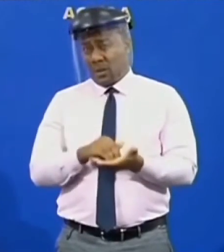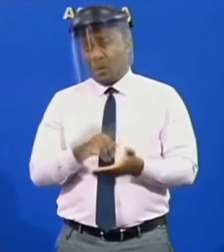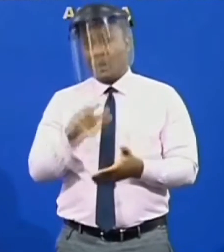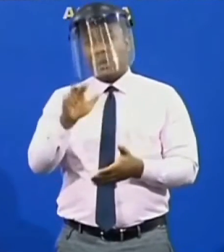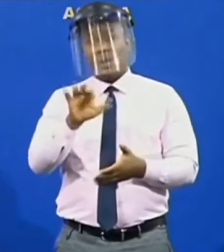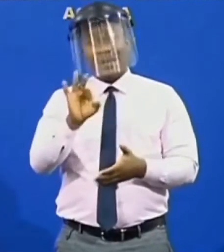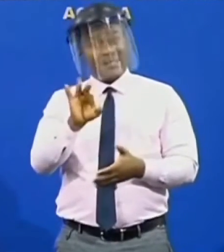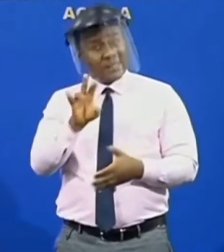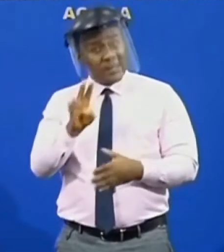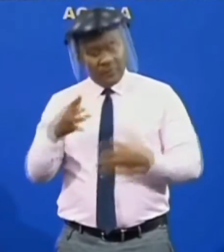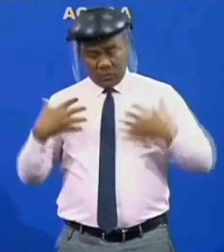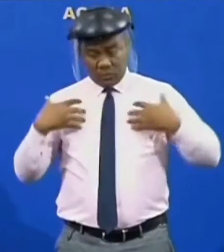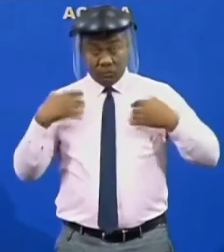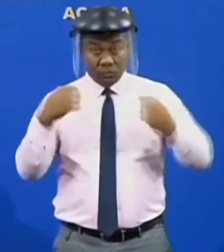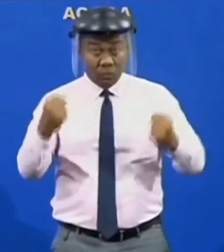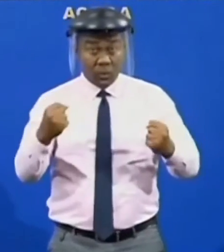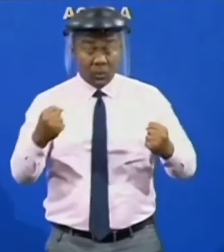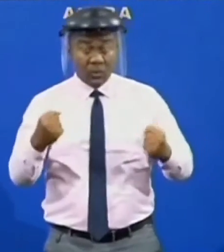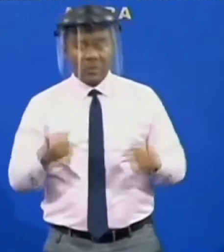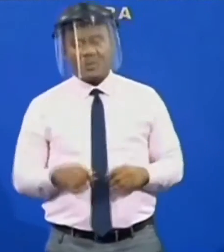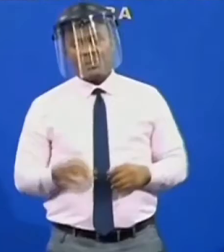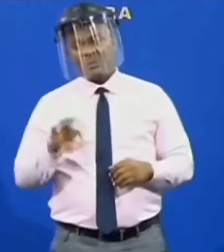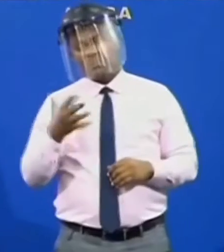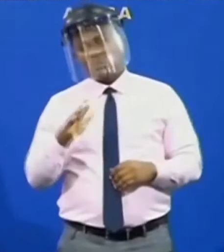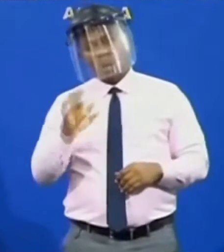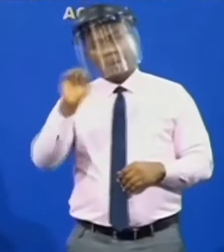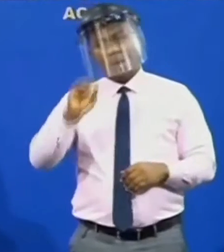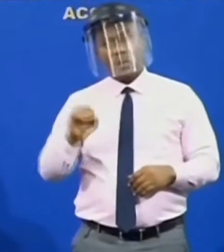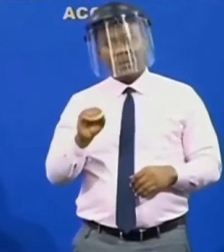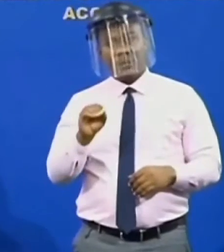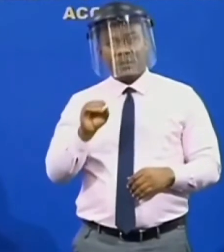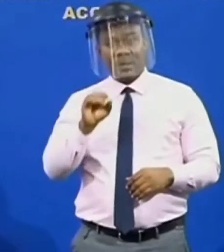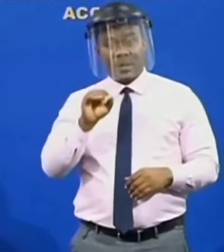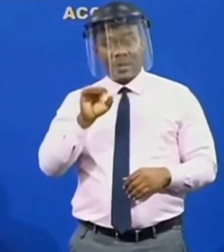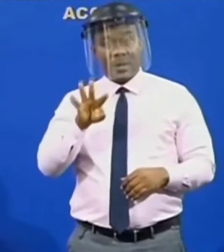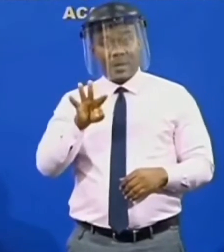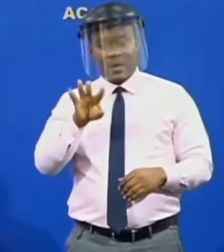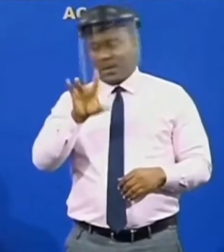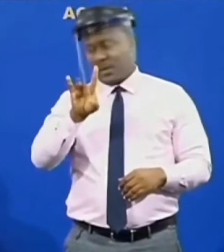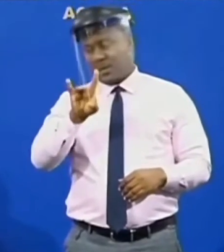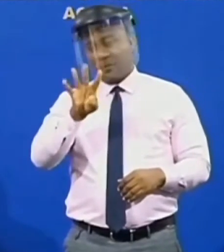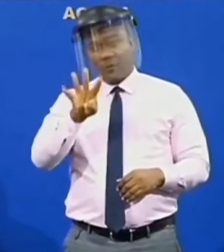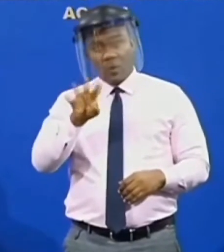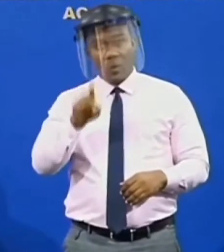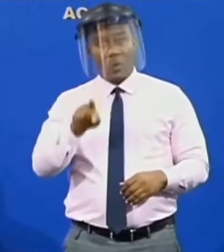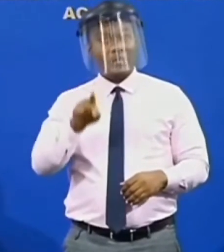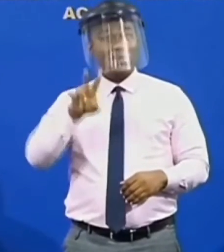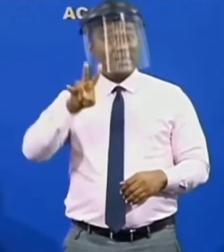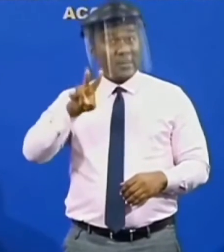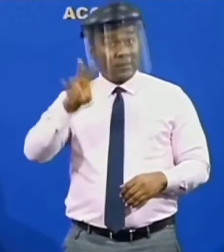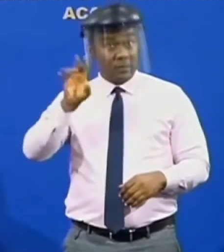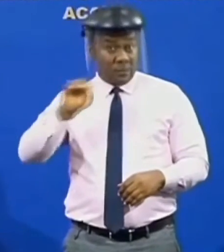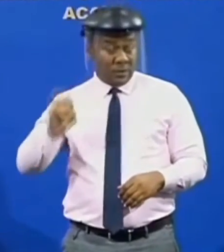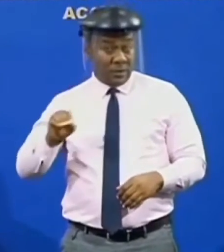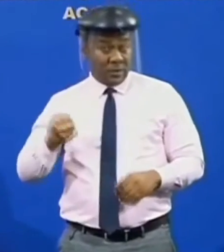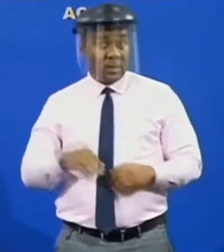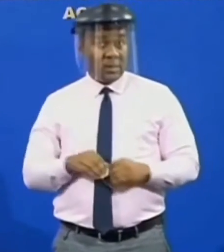and the percentage recovery stands at 84.7. Active cases, 3